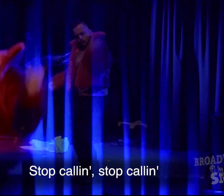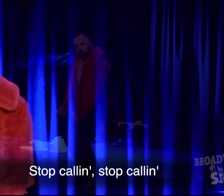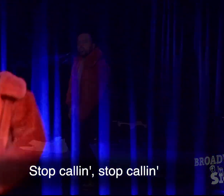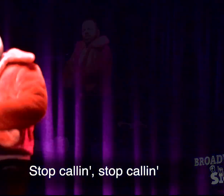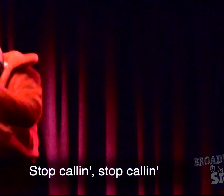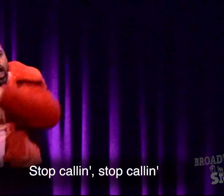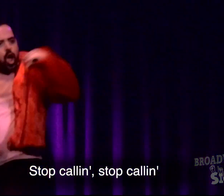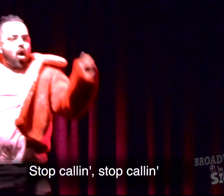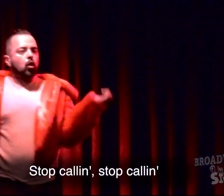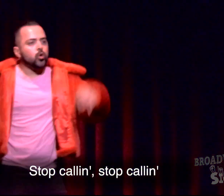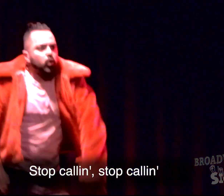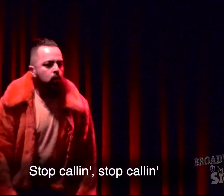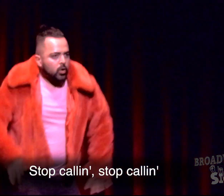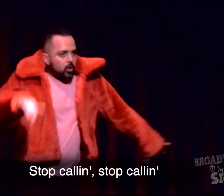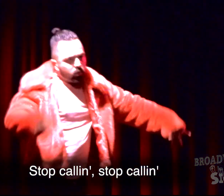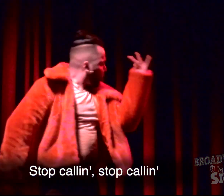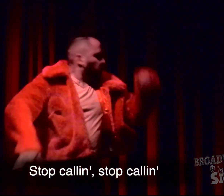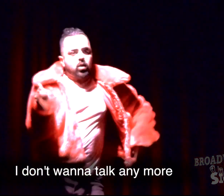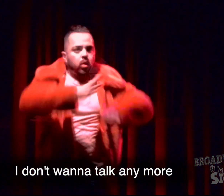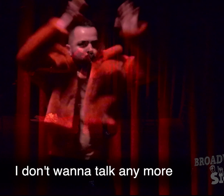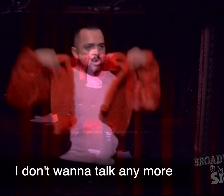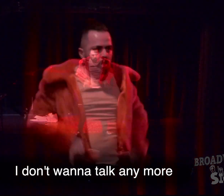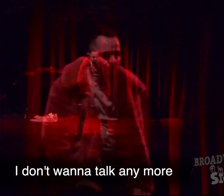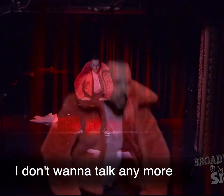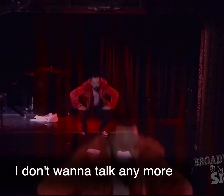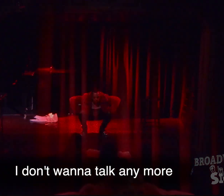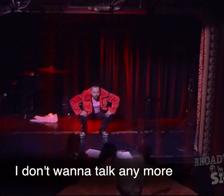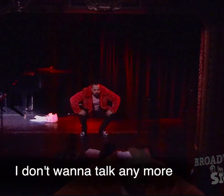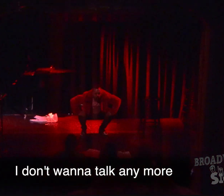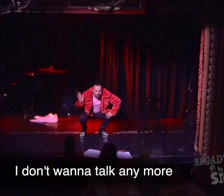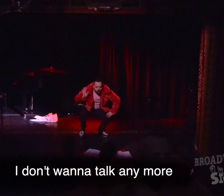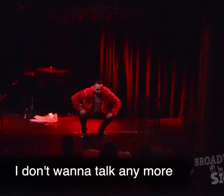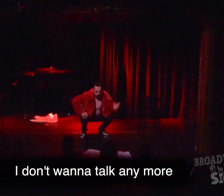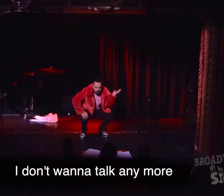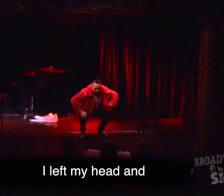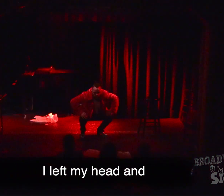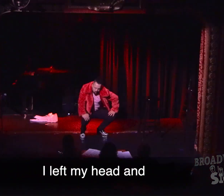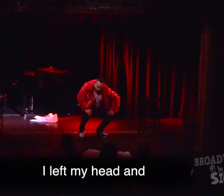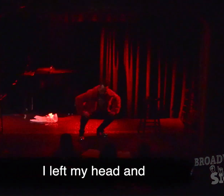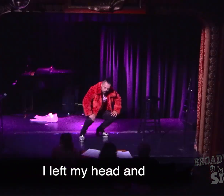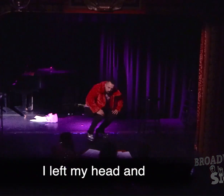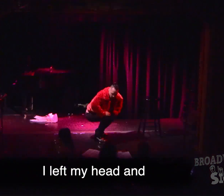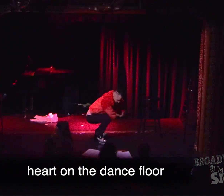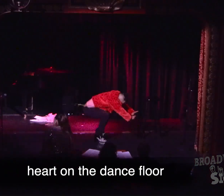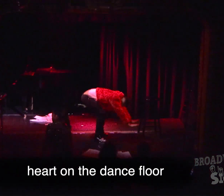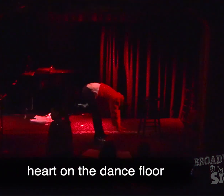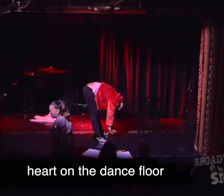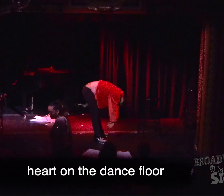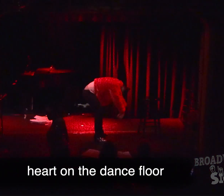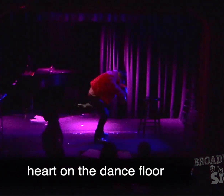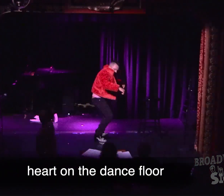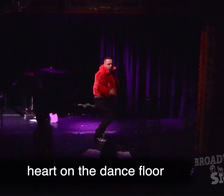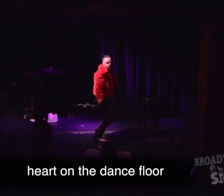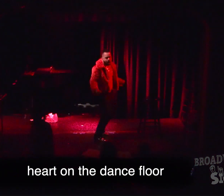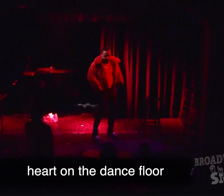calling, stop calling I don't want to talk anymore I left my hand in my phone on the dance floor